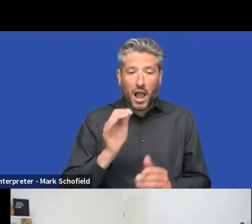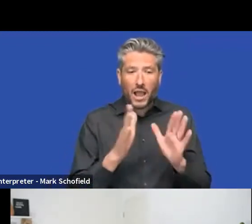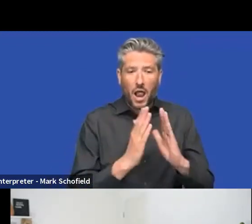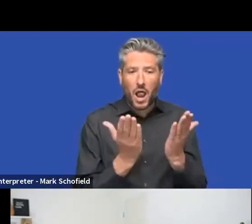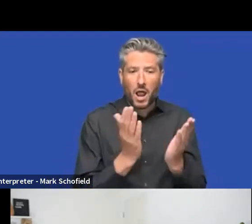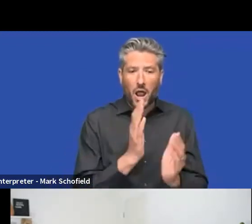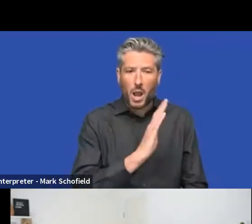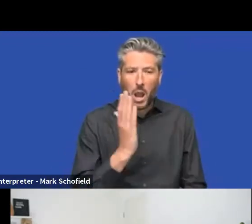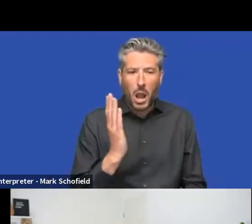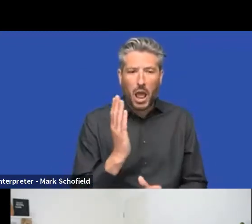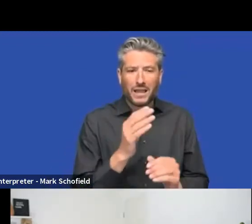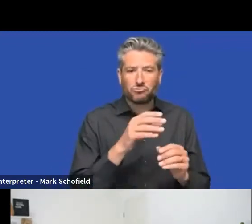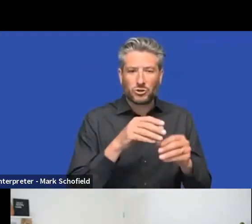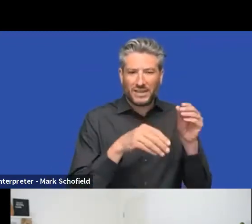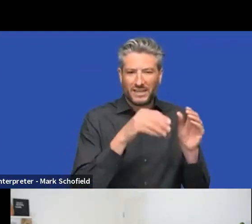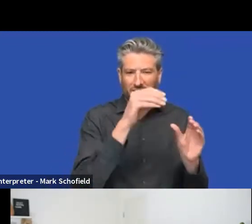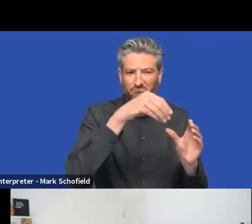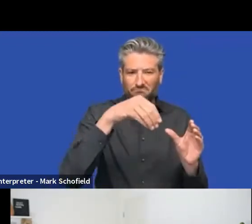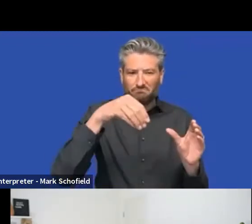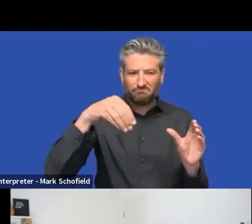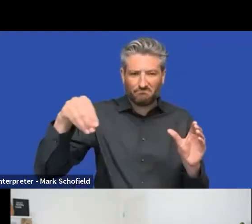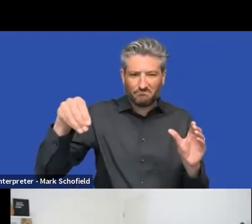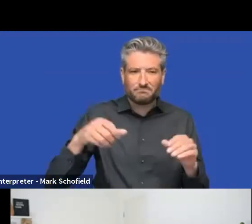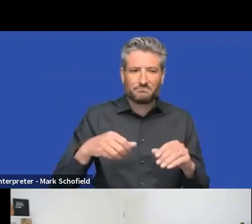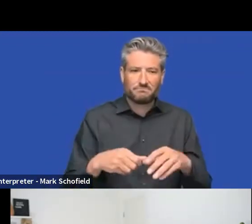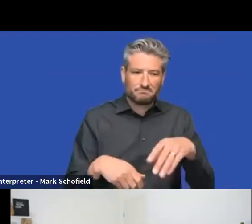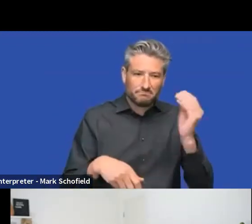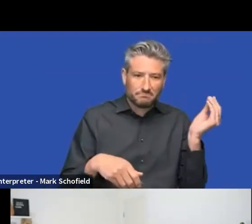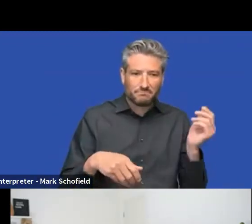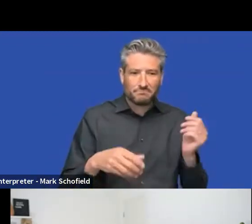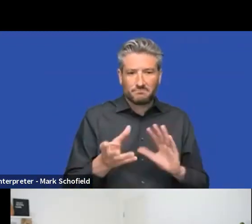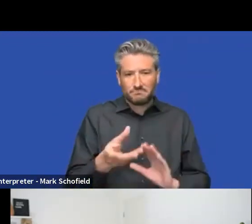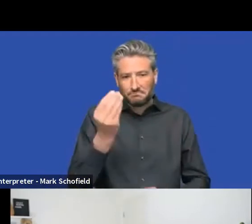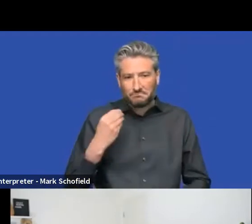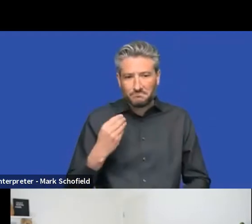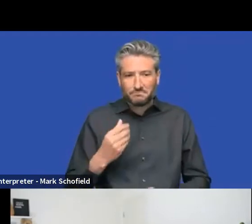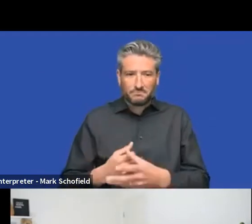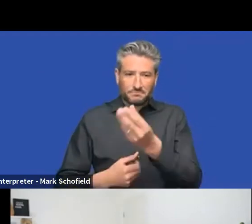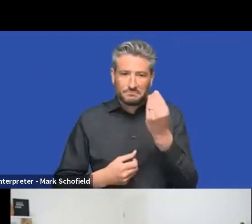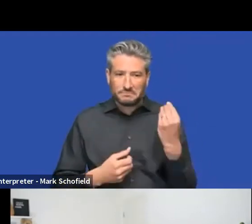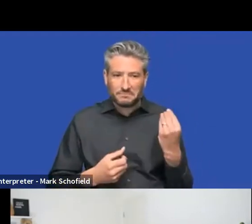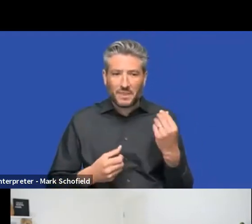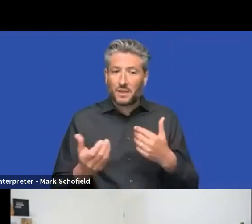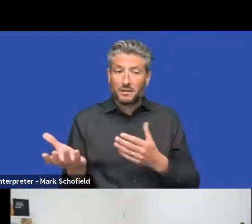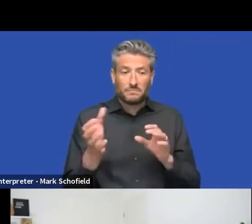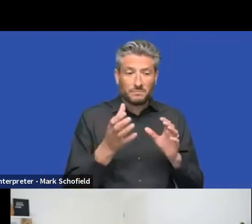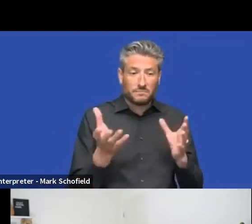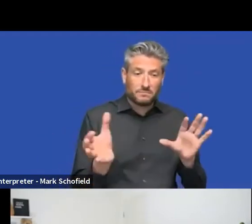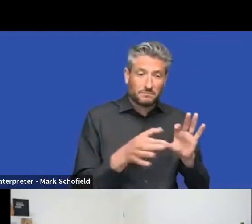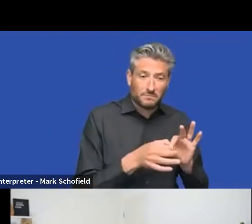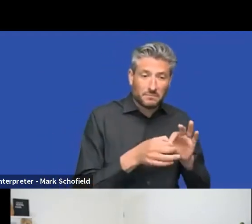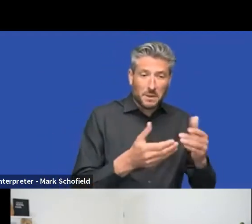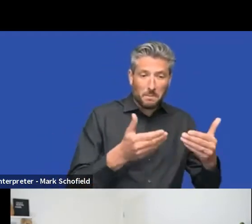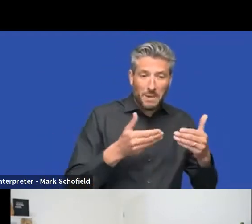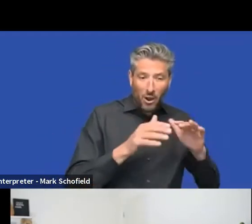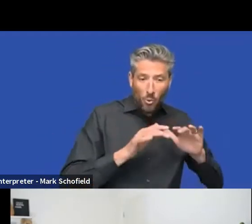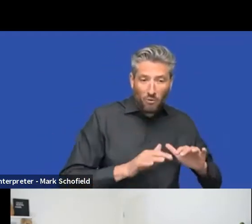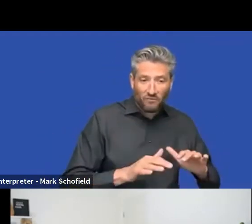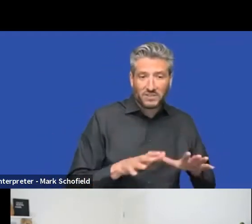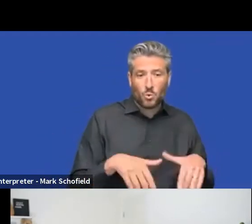uh, the Braco look and feel, uh, if, if you're in back office, but also if you're in a third party application, if you're like in the Braco cloud portal